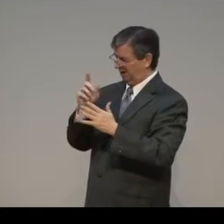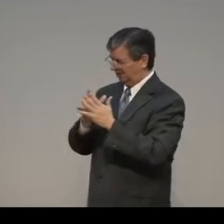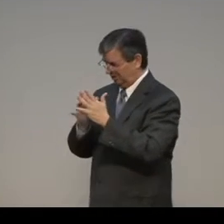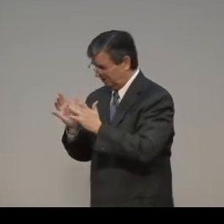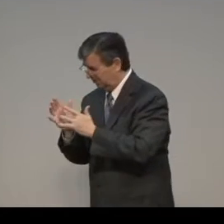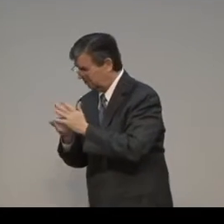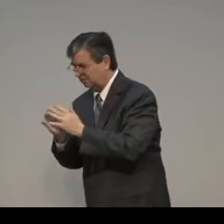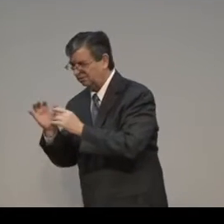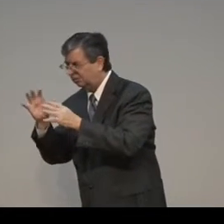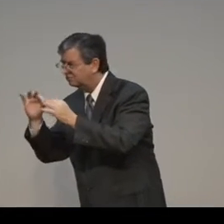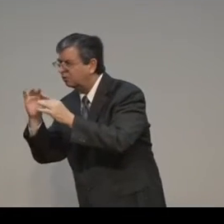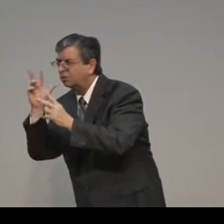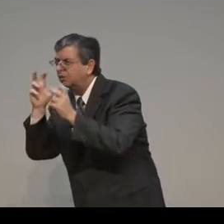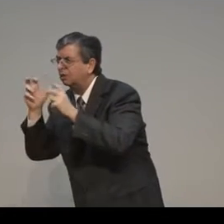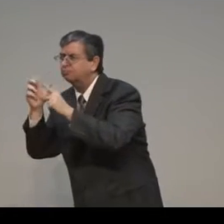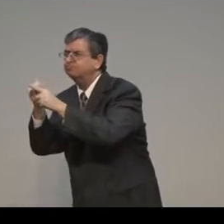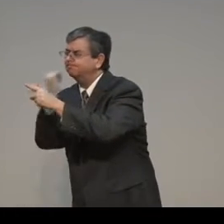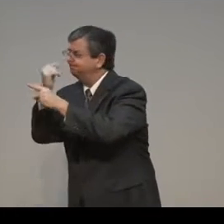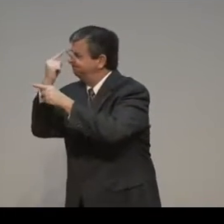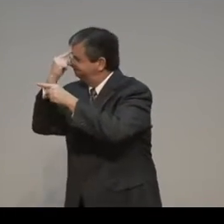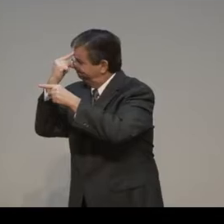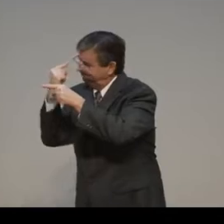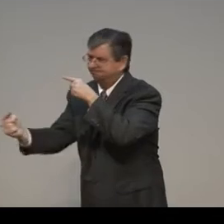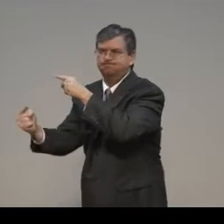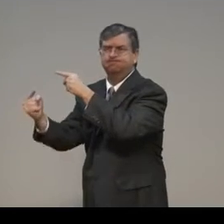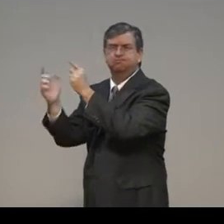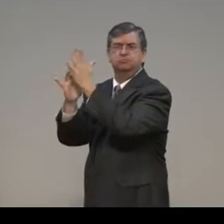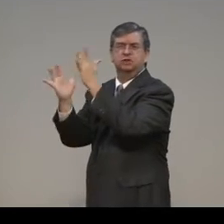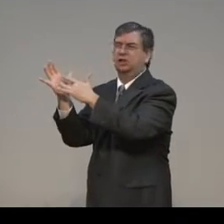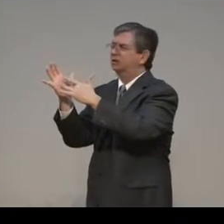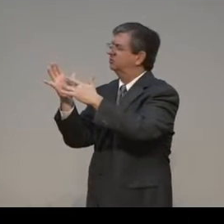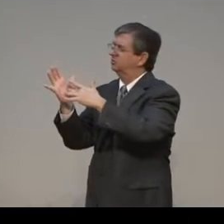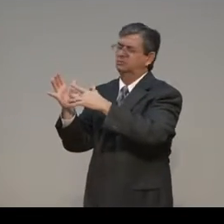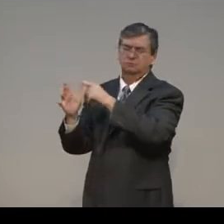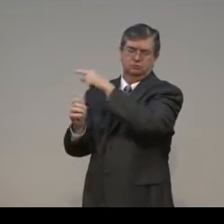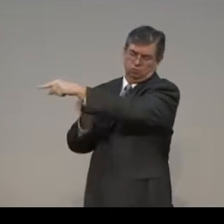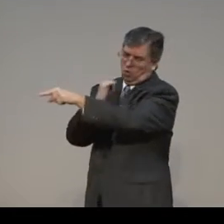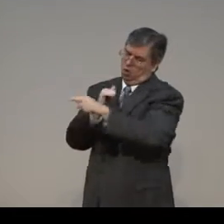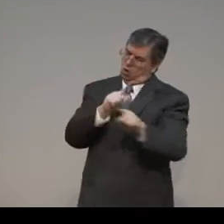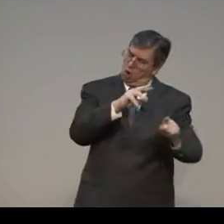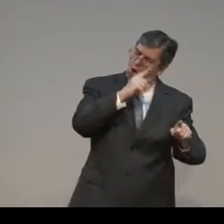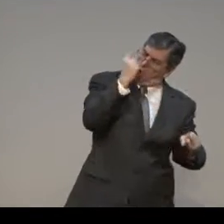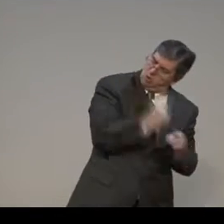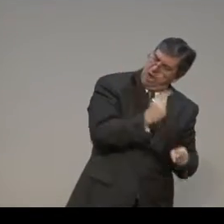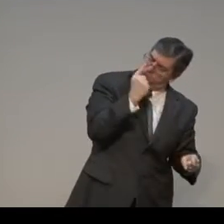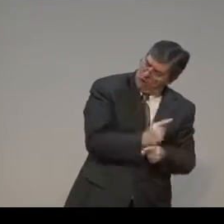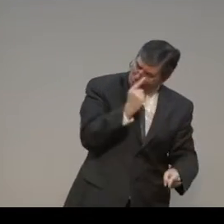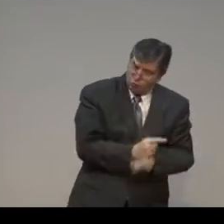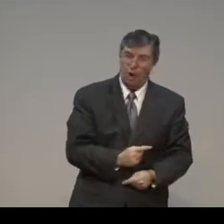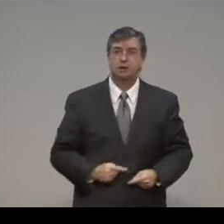when the church was being established. When he saw her and was in front of them that